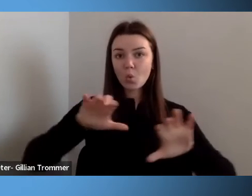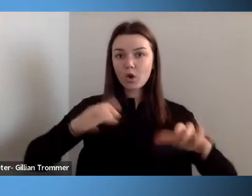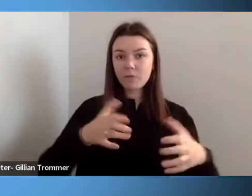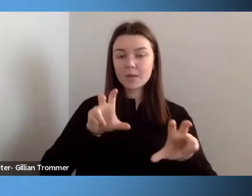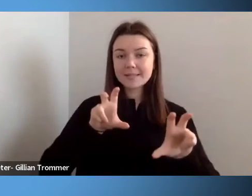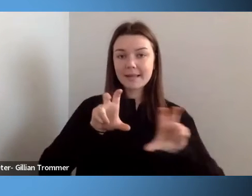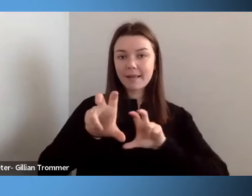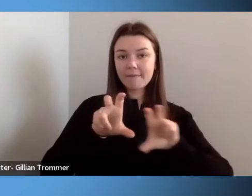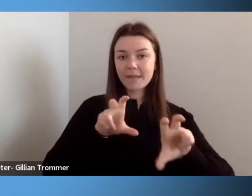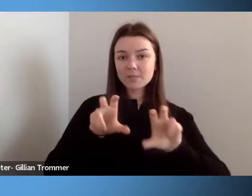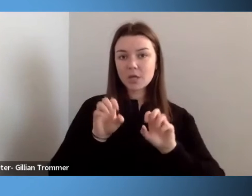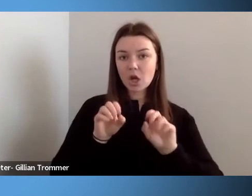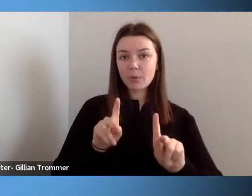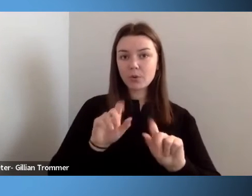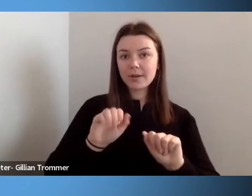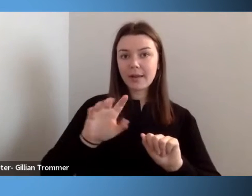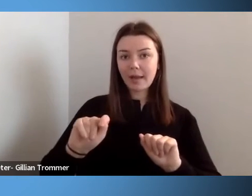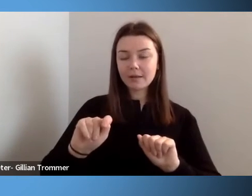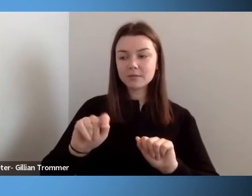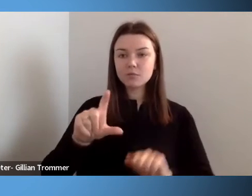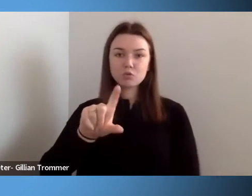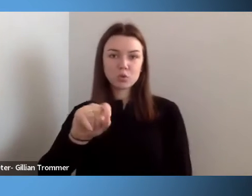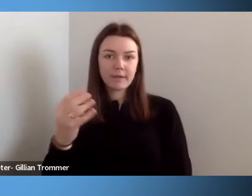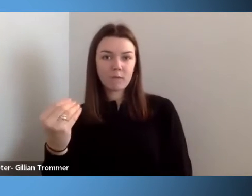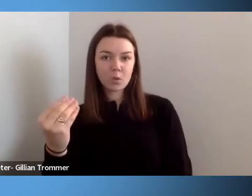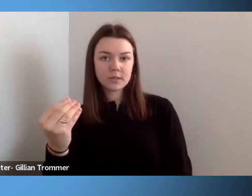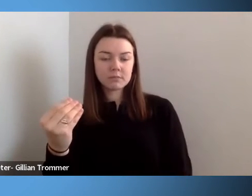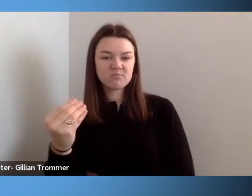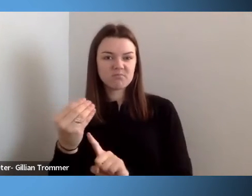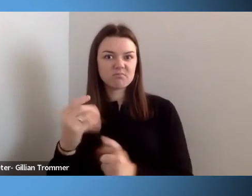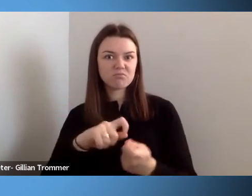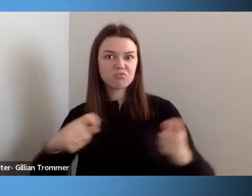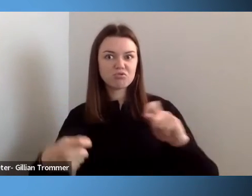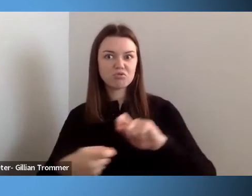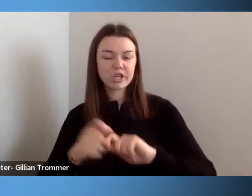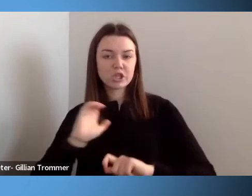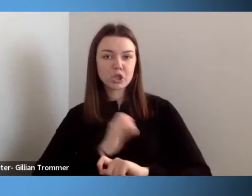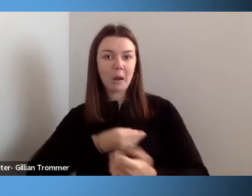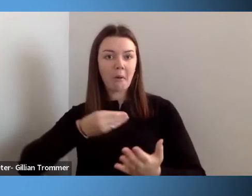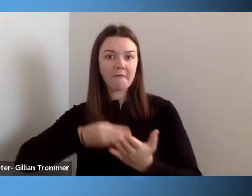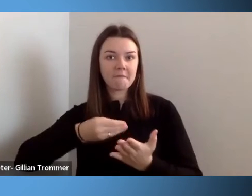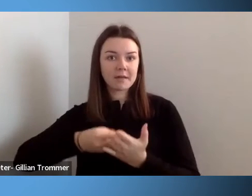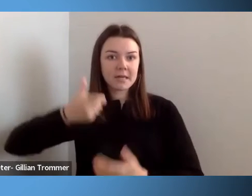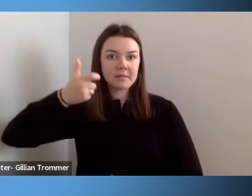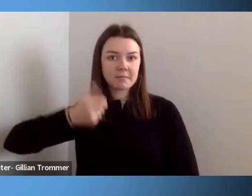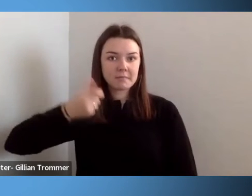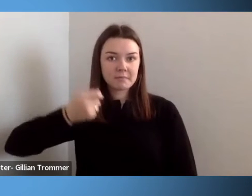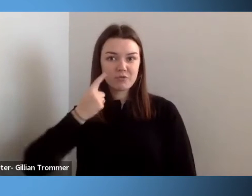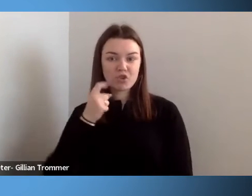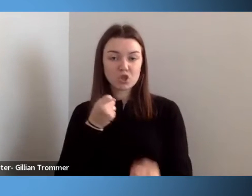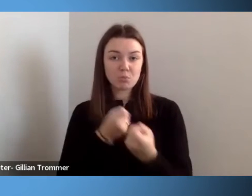2014 substantially change our funding and supporting the nation's workforce dollars.